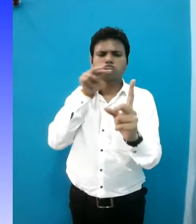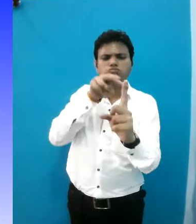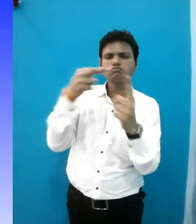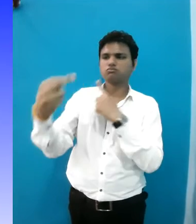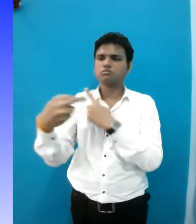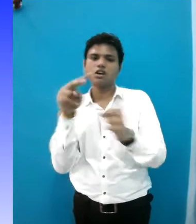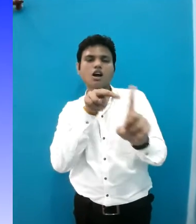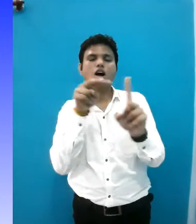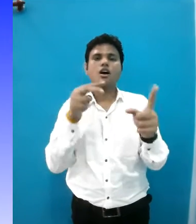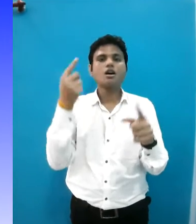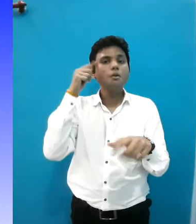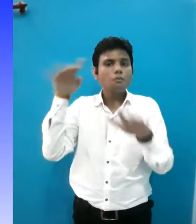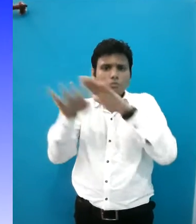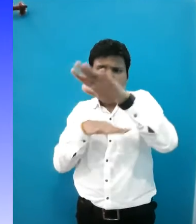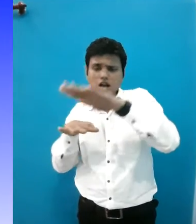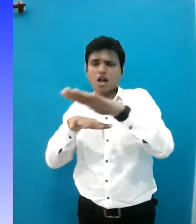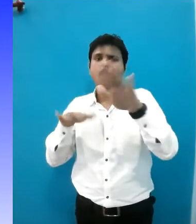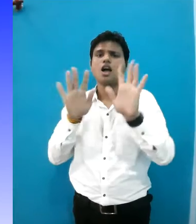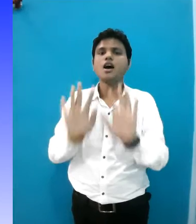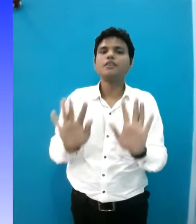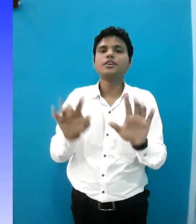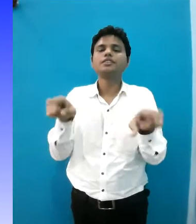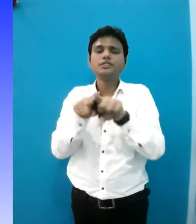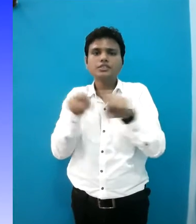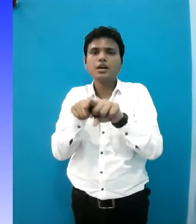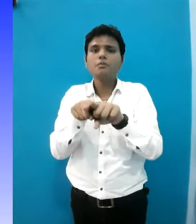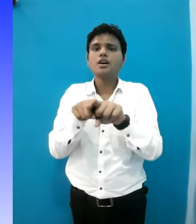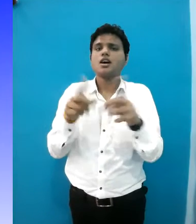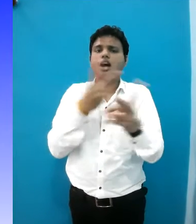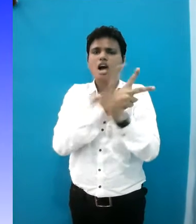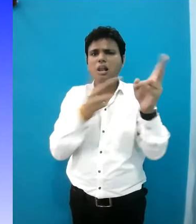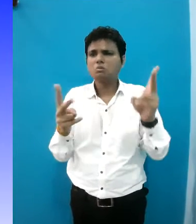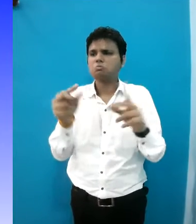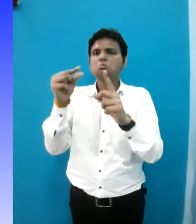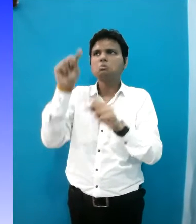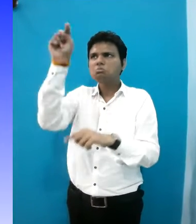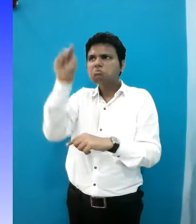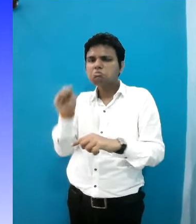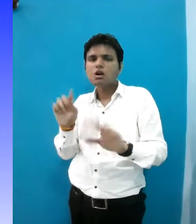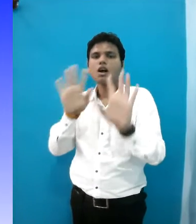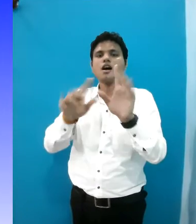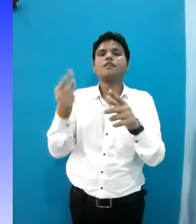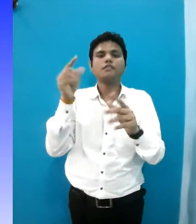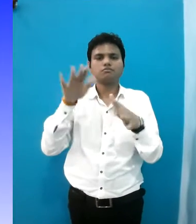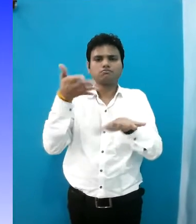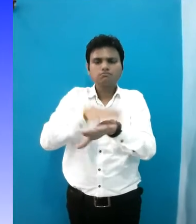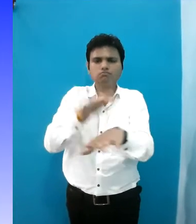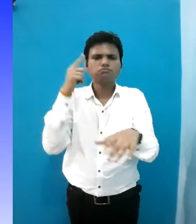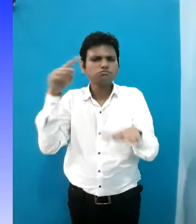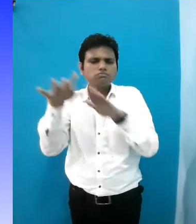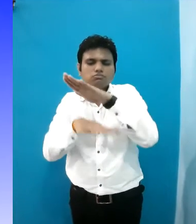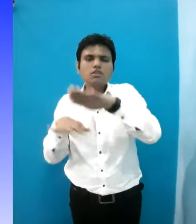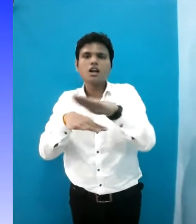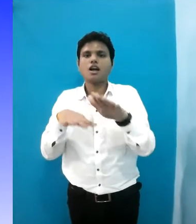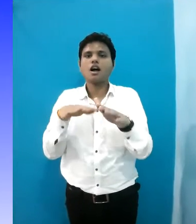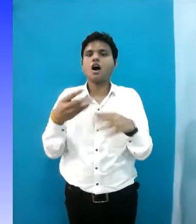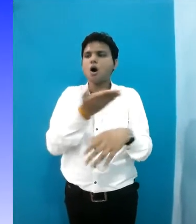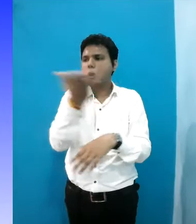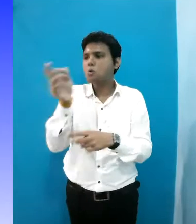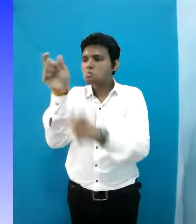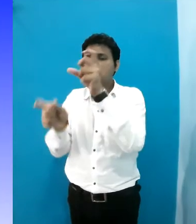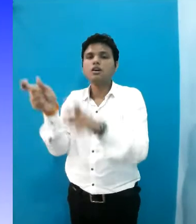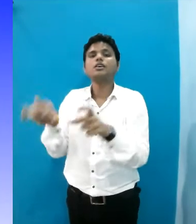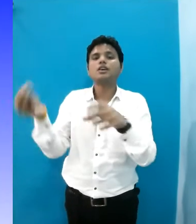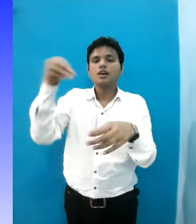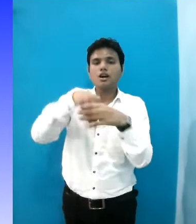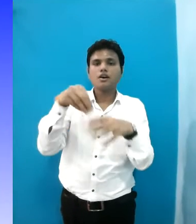aspects of universal design. To acquaint participants about various principles of universal design. To enable participants